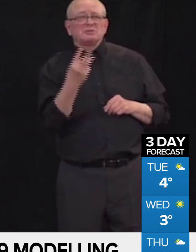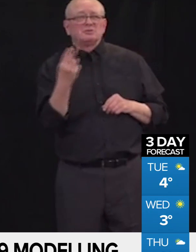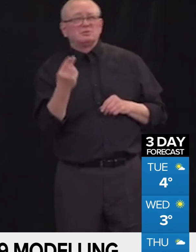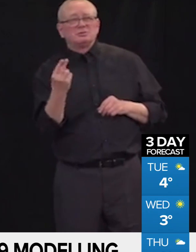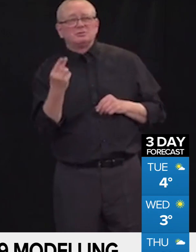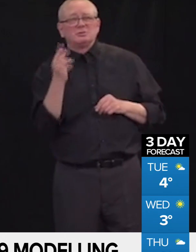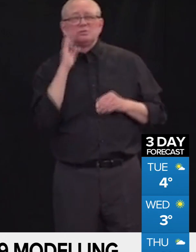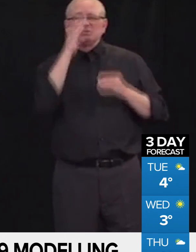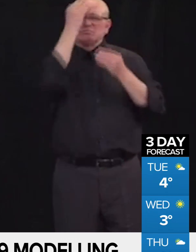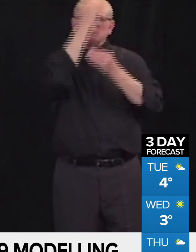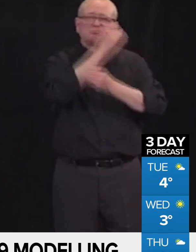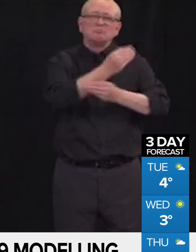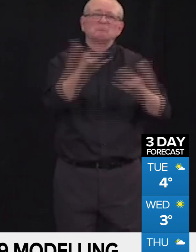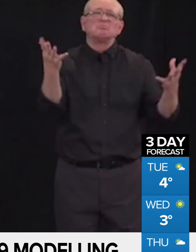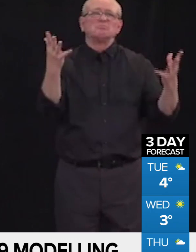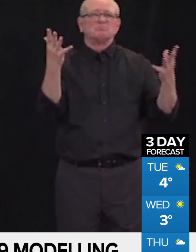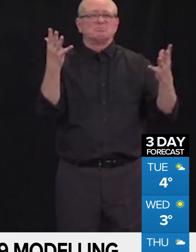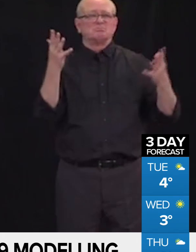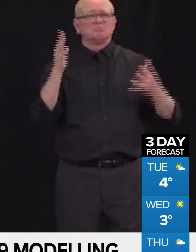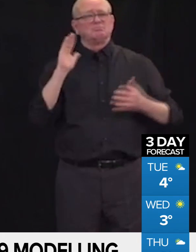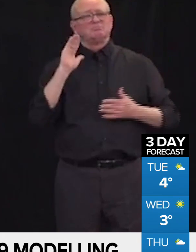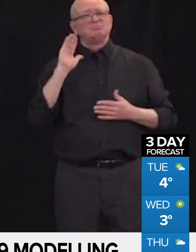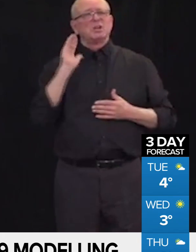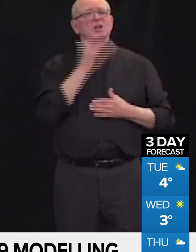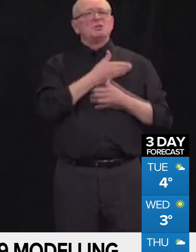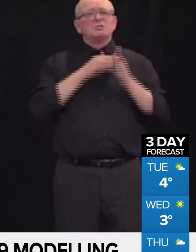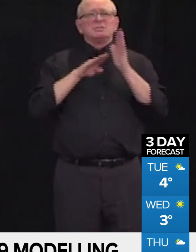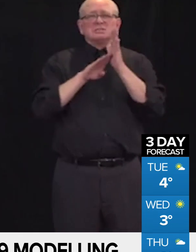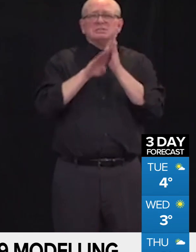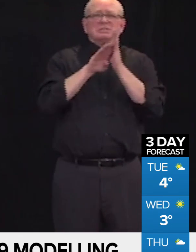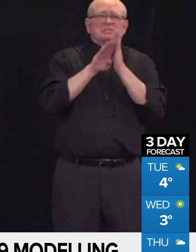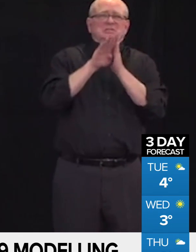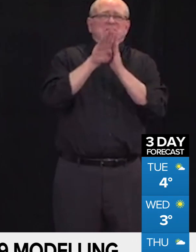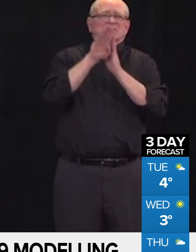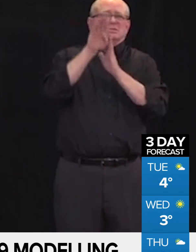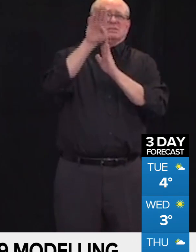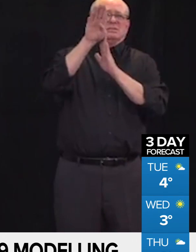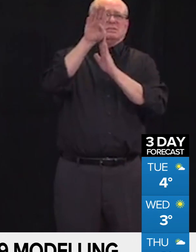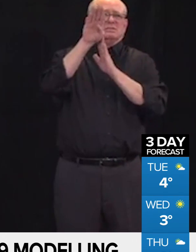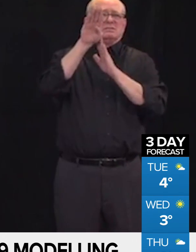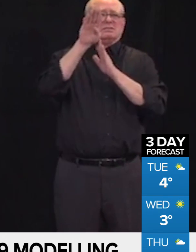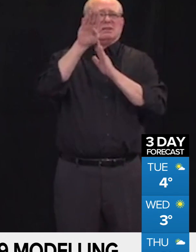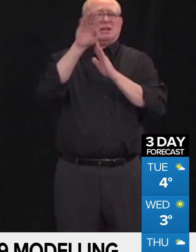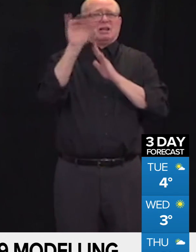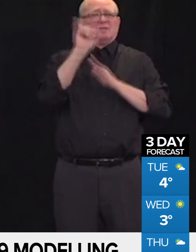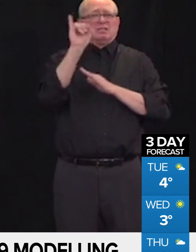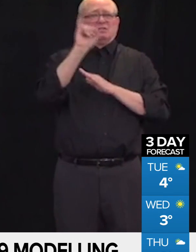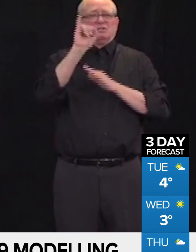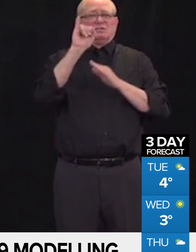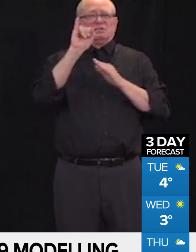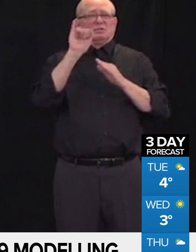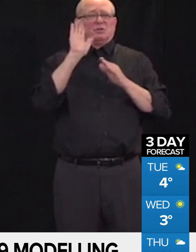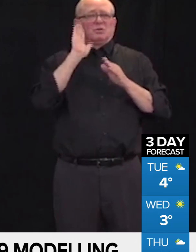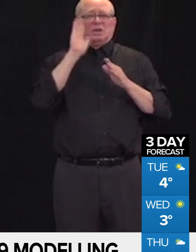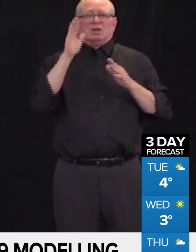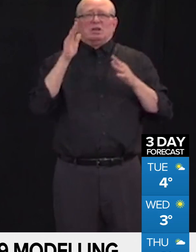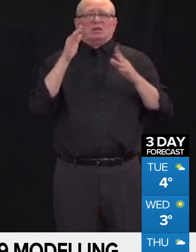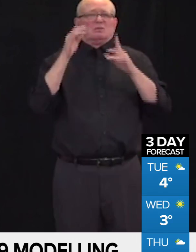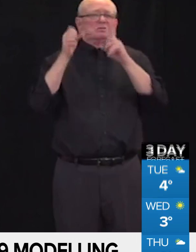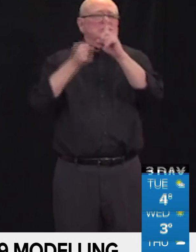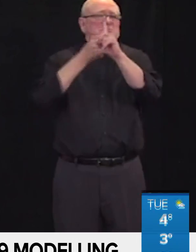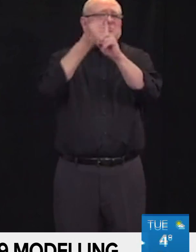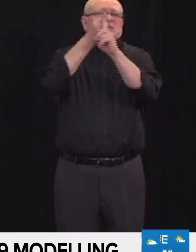hit several weeks from now. And how high that peak goes then depends a lot on how people